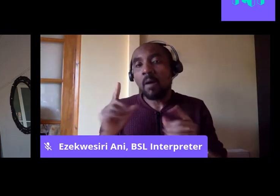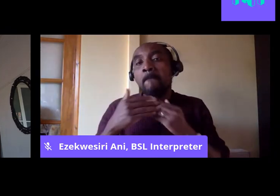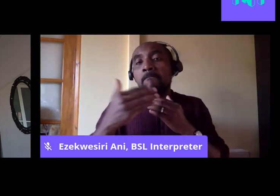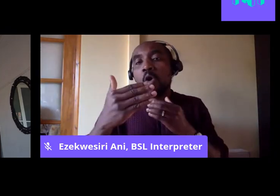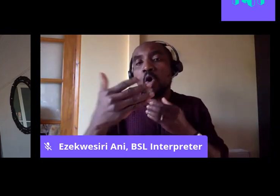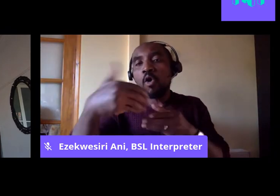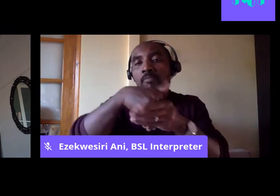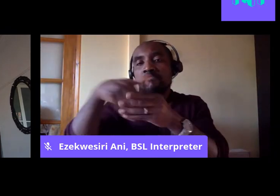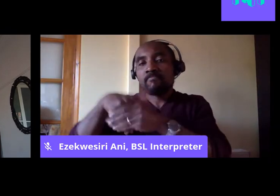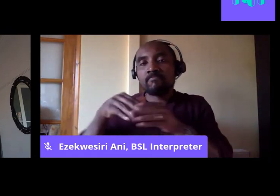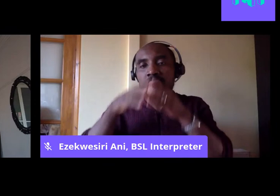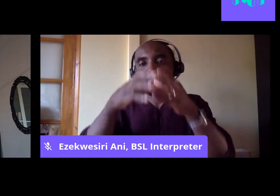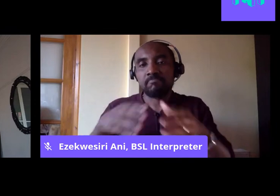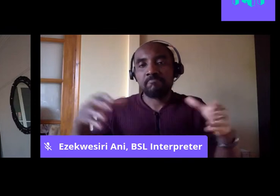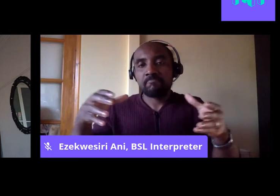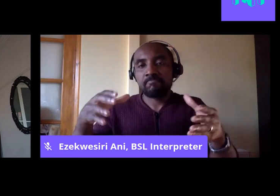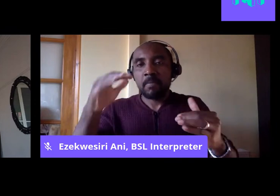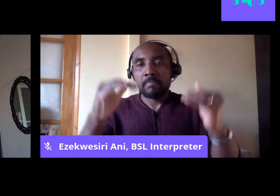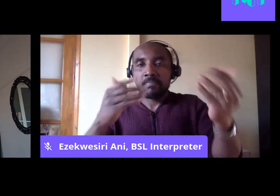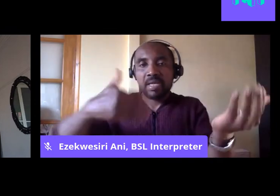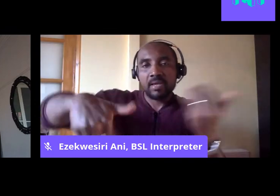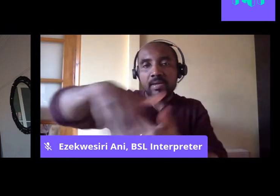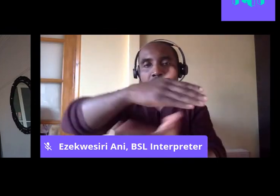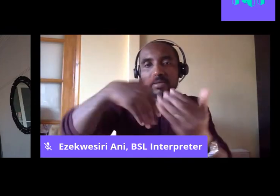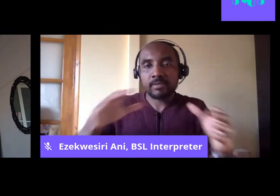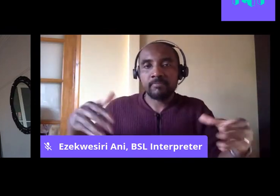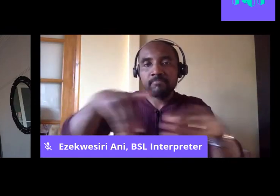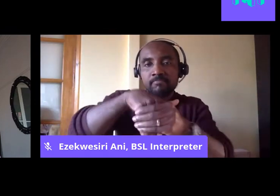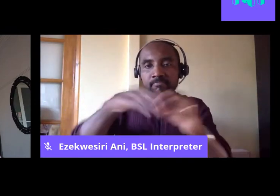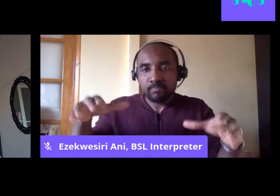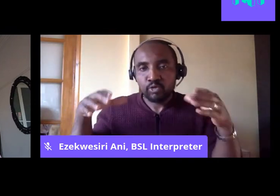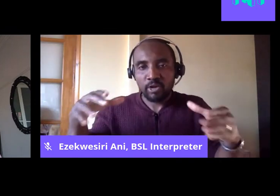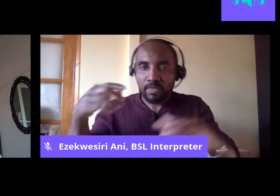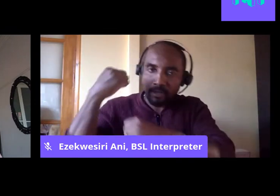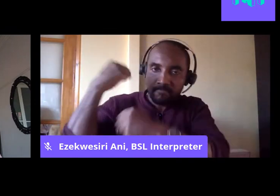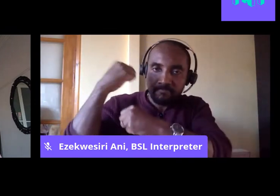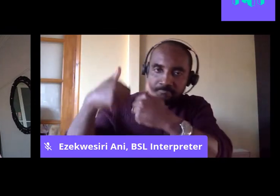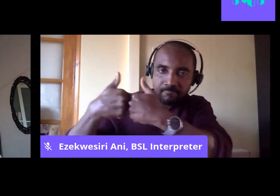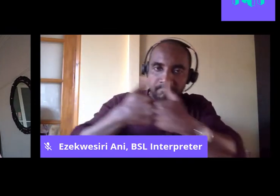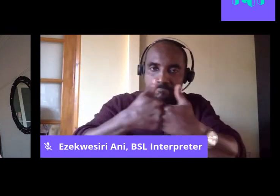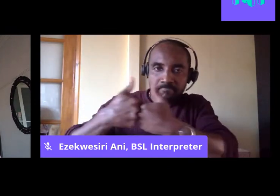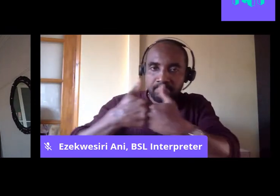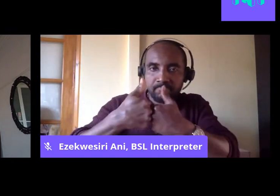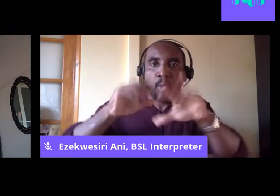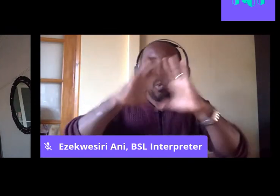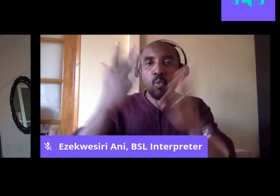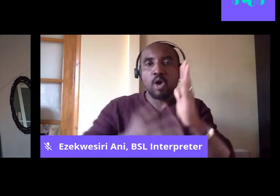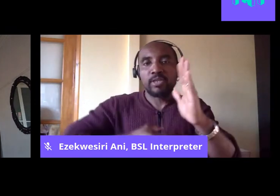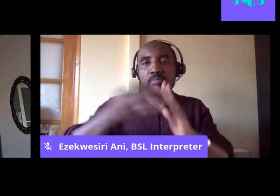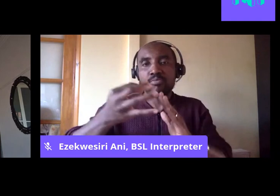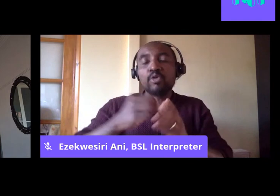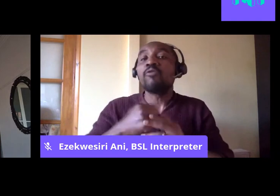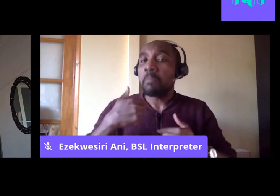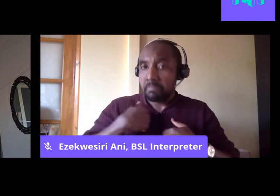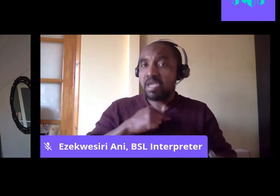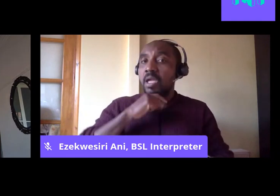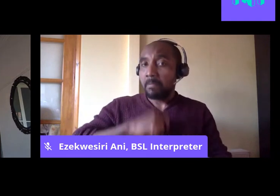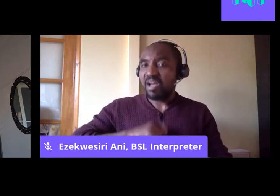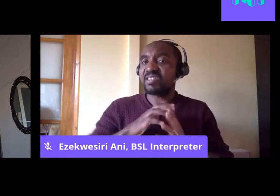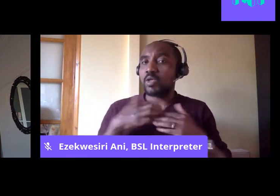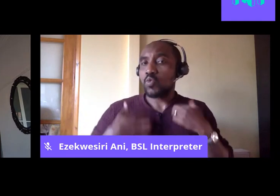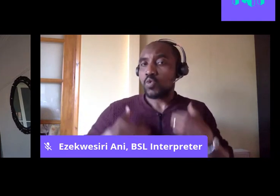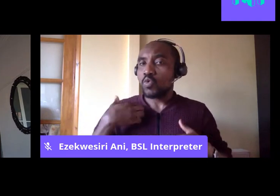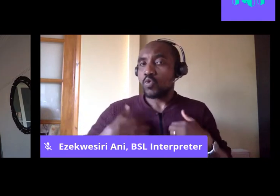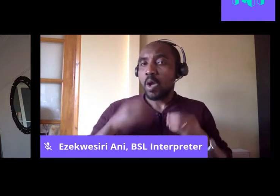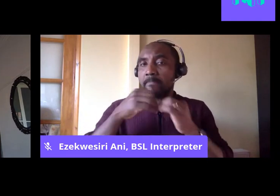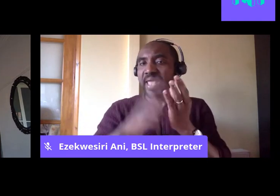to stand in unity, in struggle together for a better world. So I'm actually personally really excited by